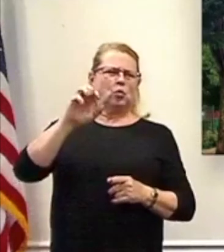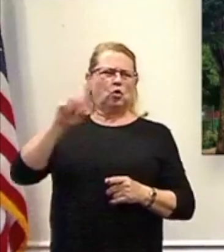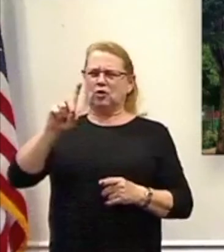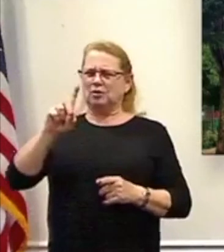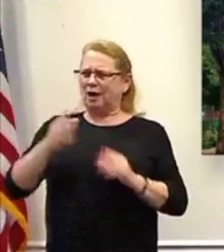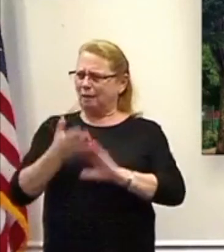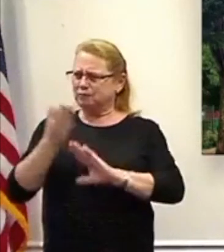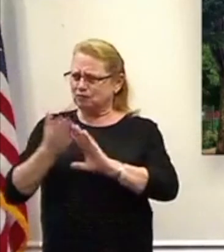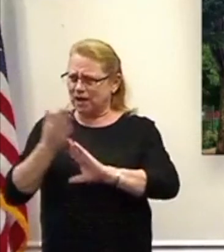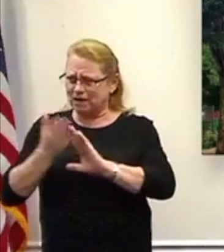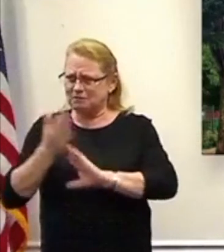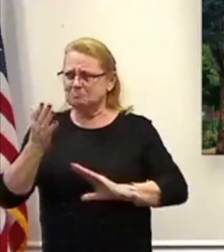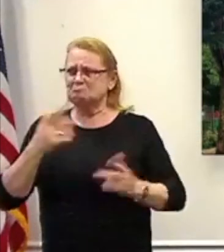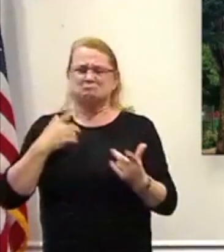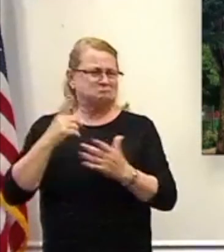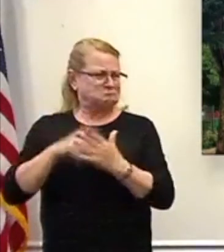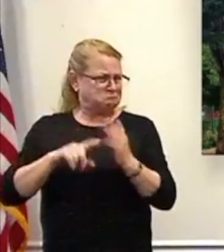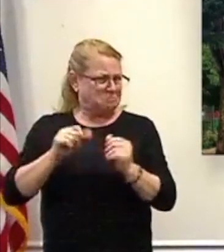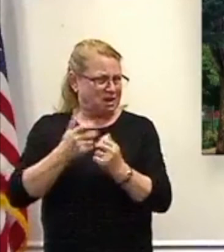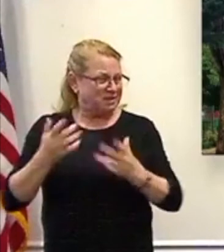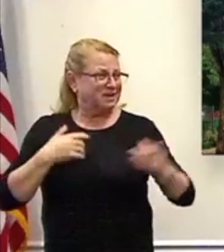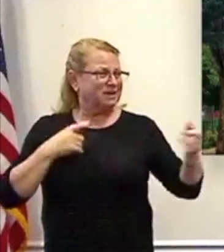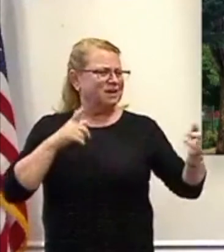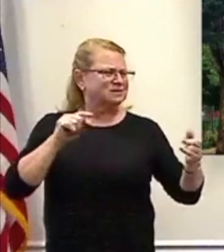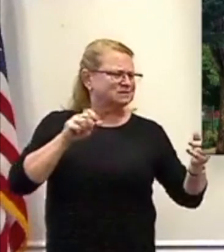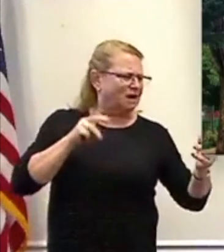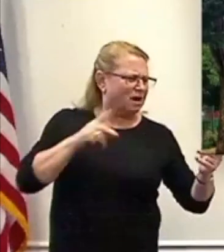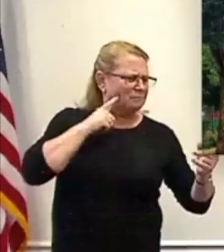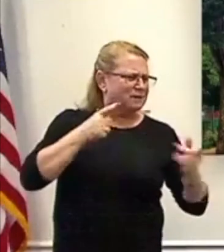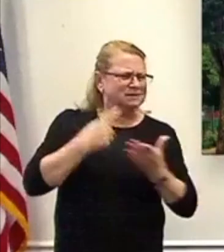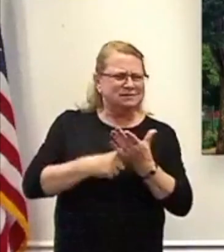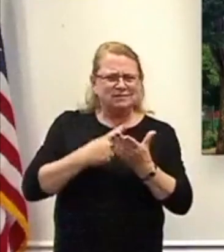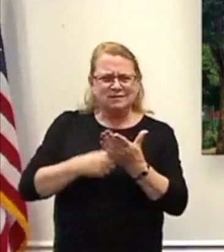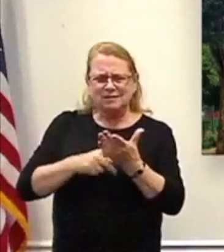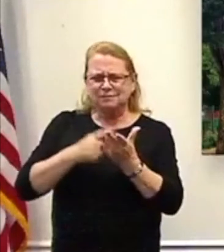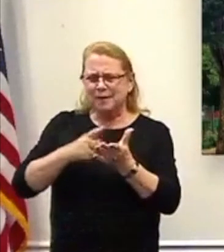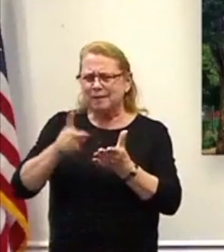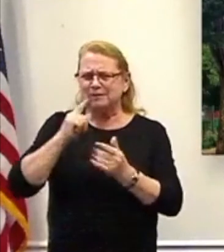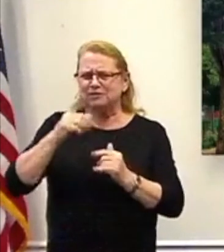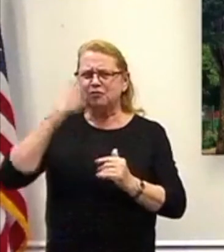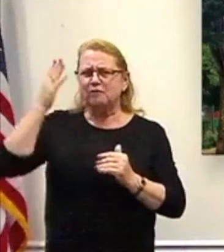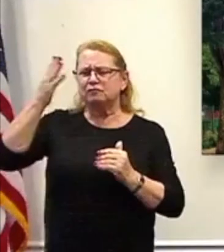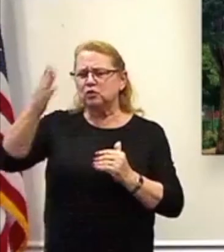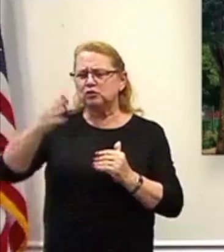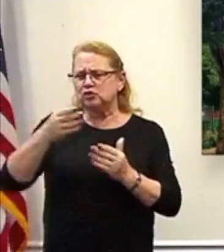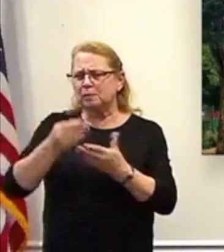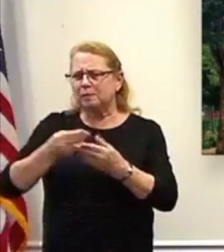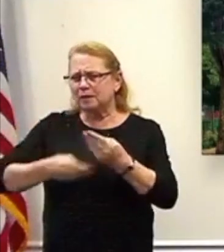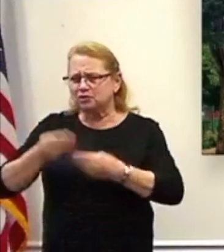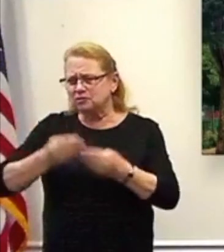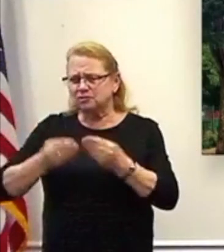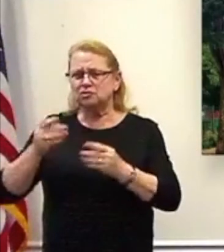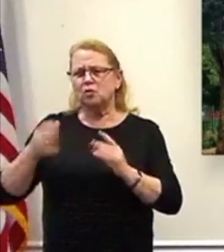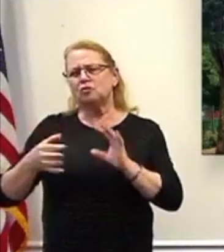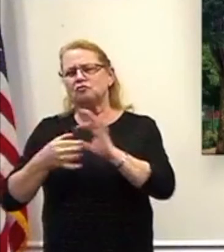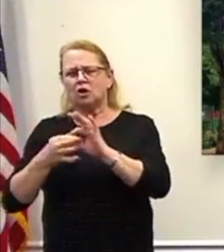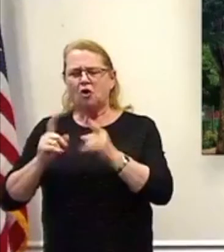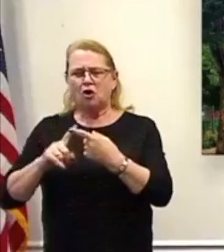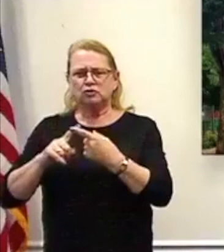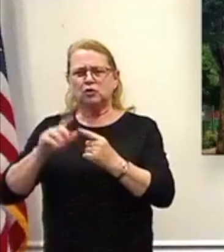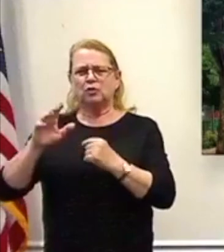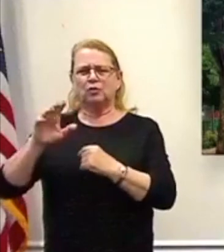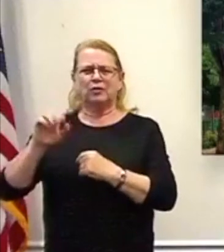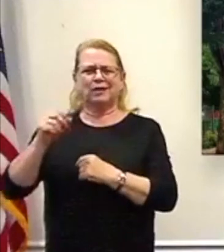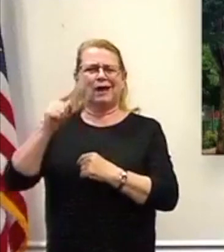And Tom, please discuss county payments for the new county jail in terms of present and future budgets. I will do both of those things. Let's start with